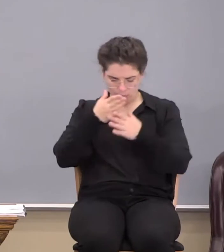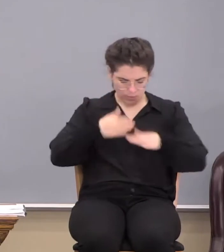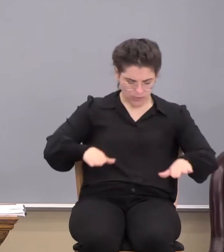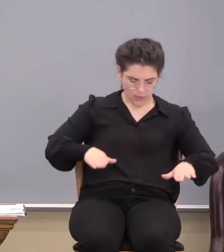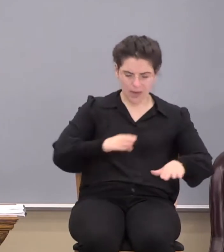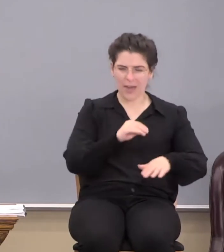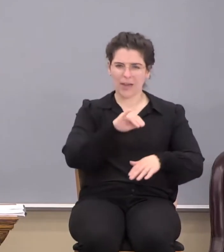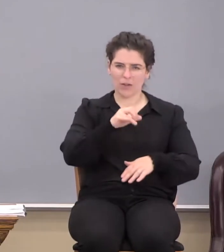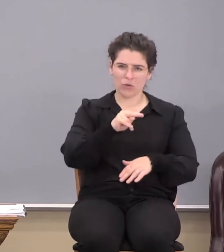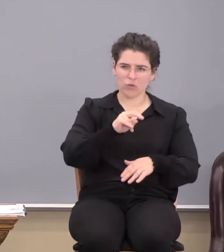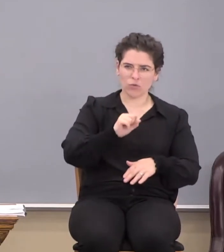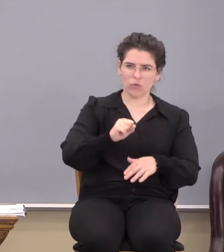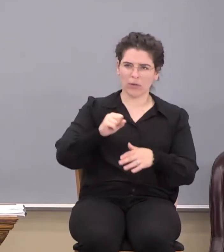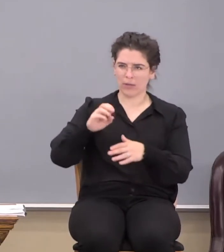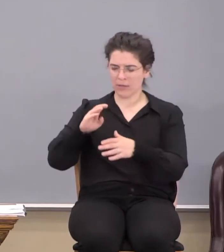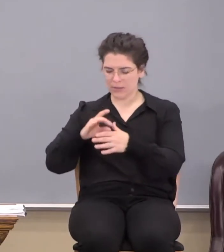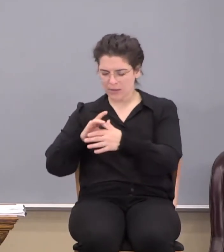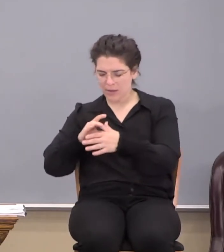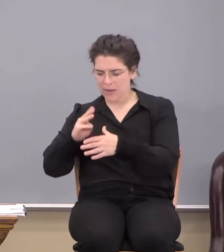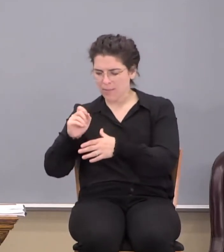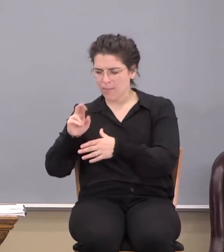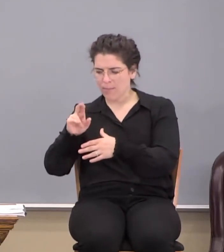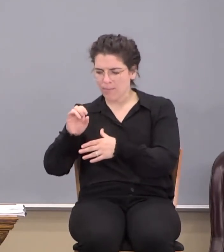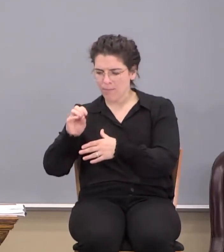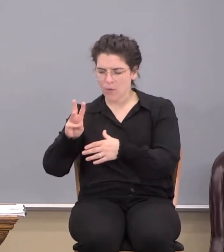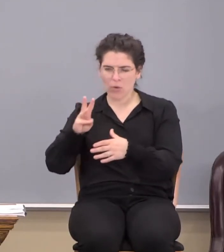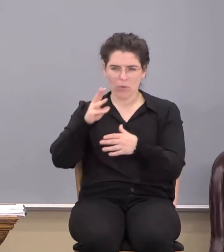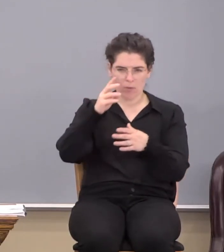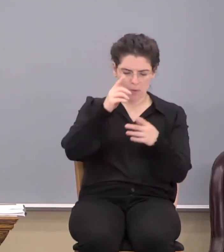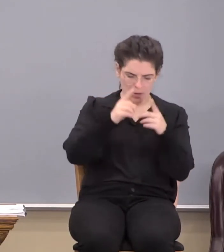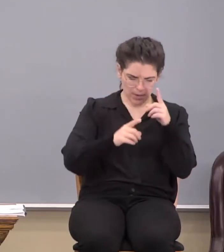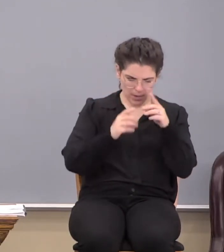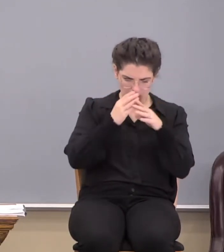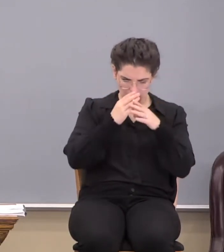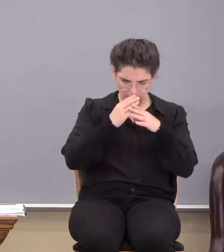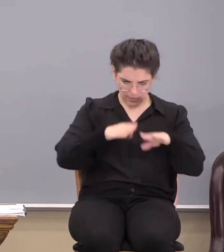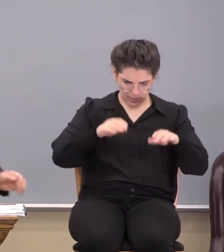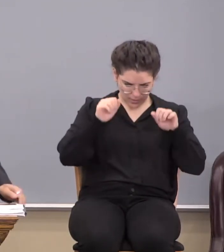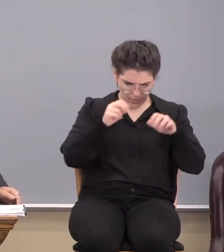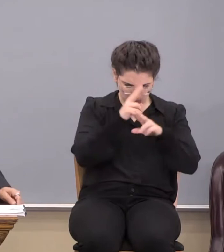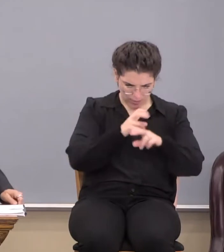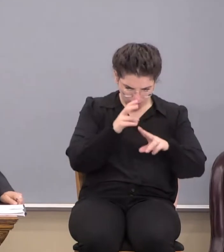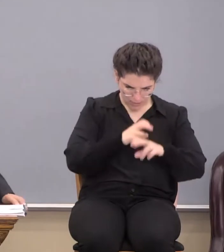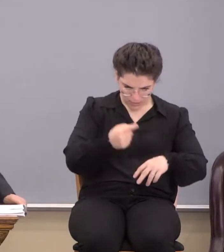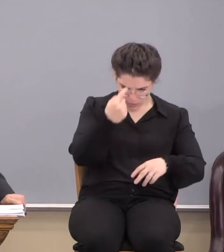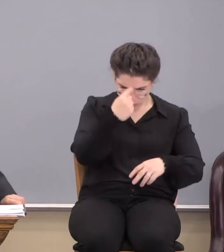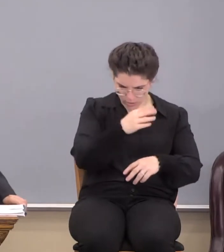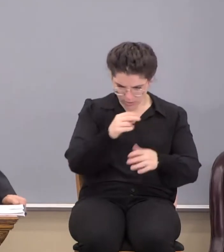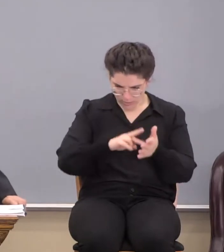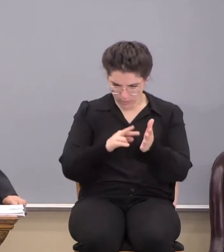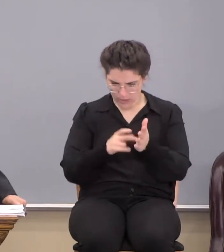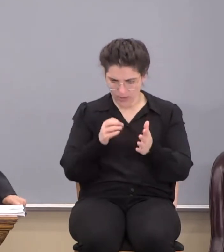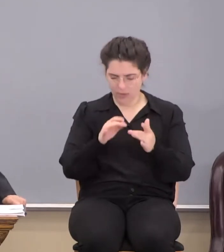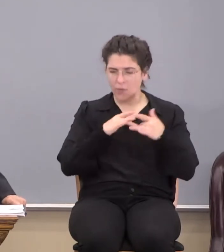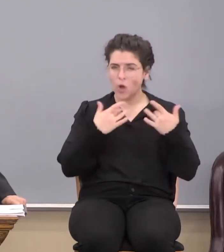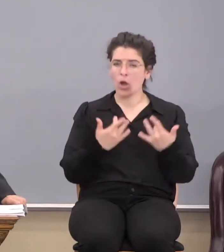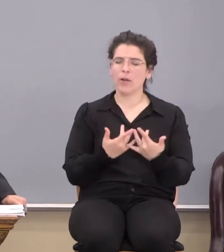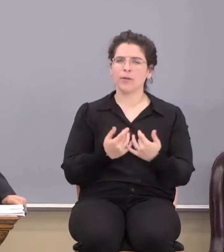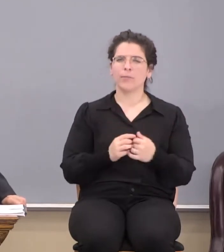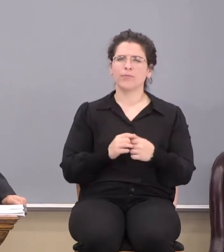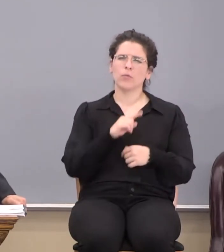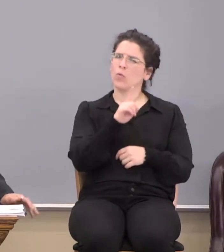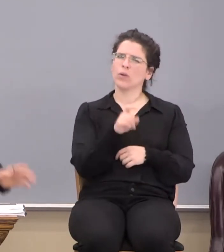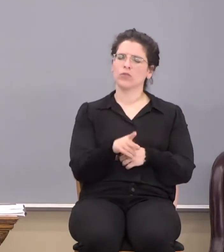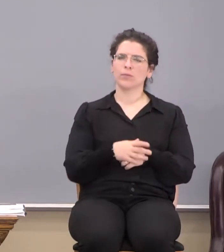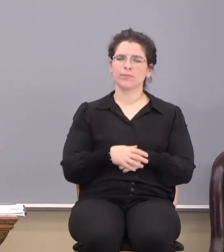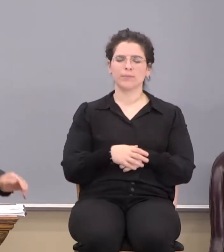of the joints and marrow. And it's a discerner of the thoughts and intents of what? For the heart. does someone have to believe,